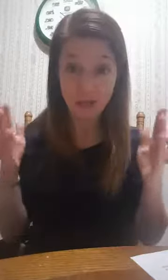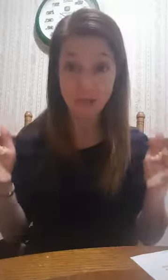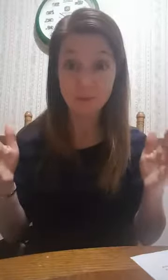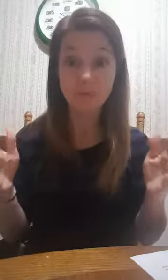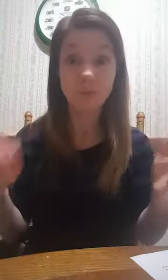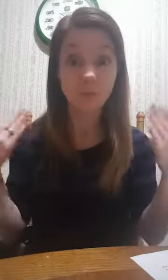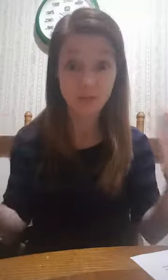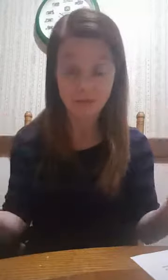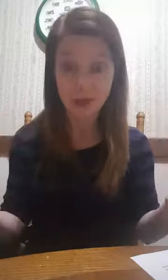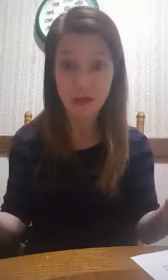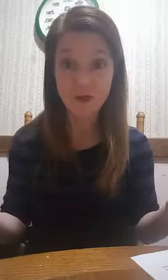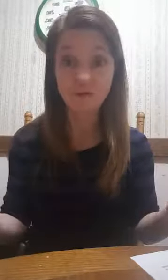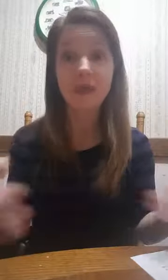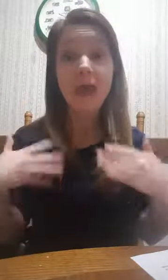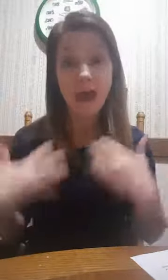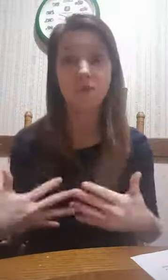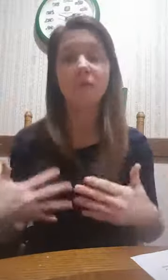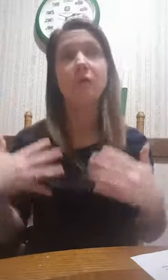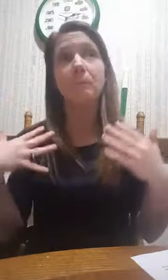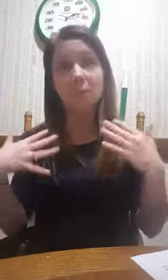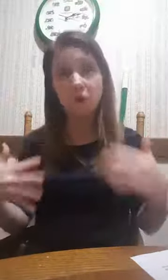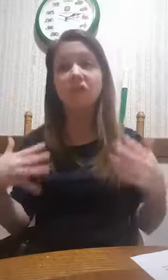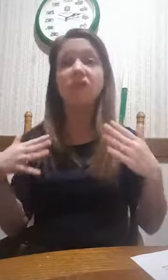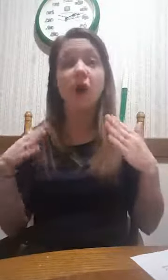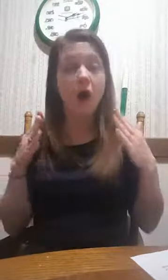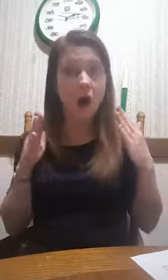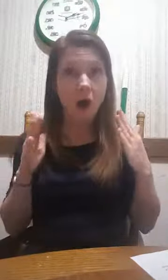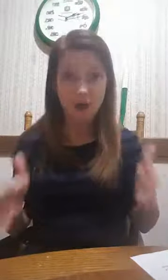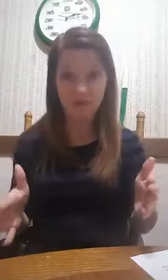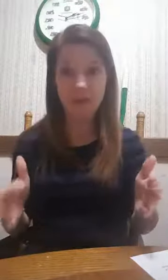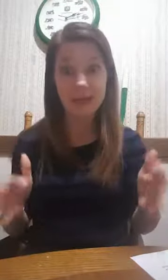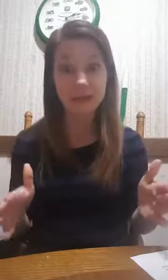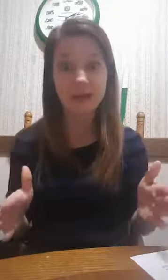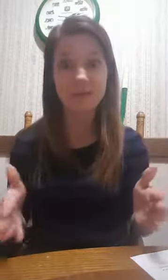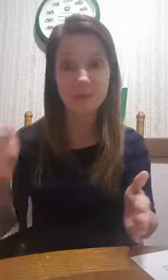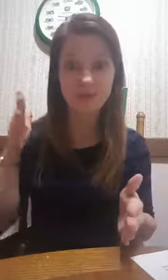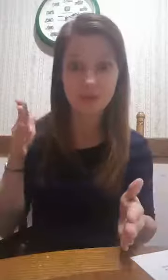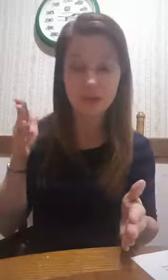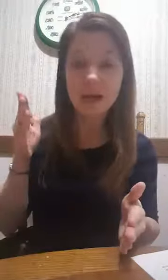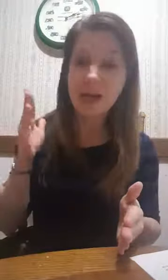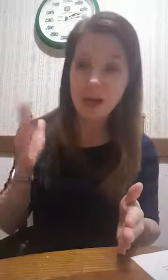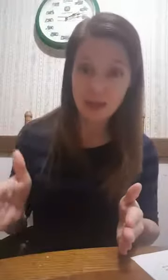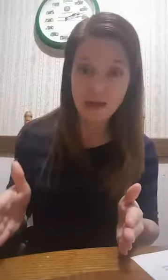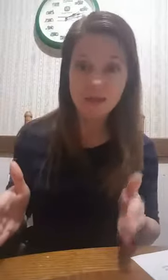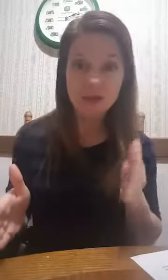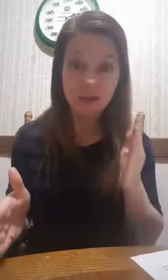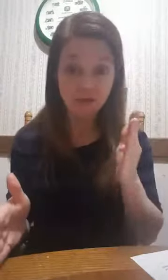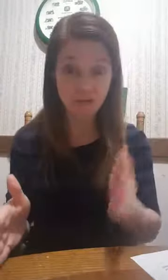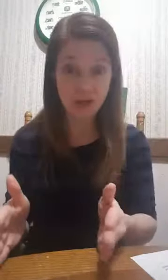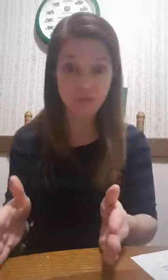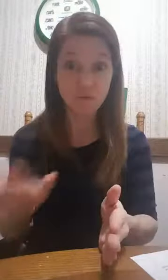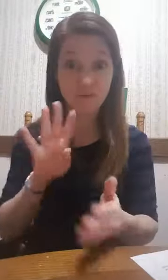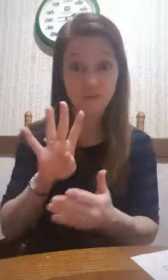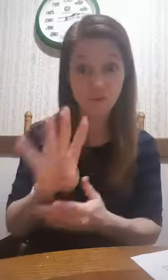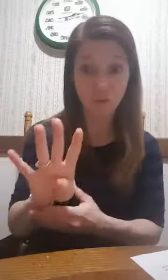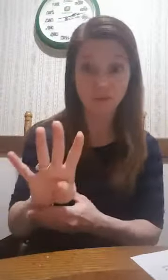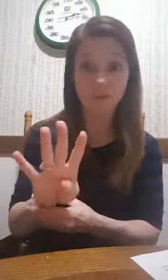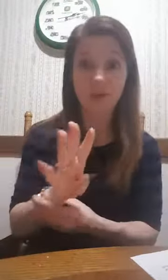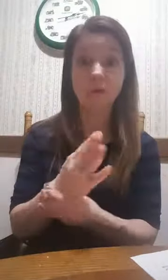90-minute cycles of seven and a half hours. However, most often lately I've been doing 11 to five, which is four sleep cycles.